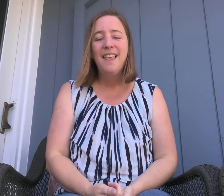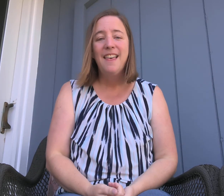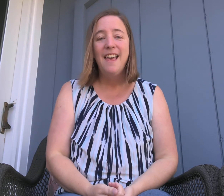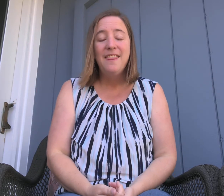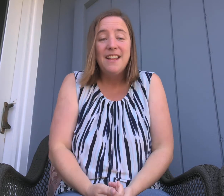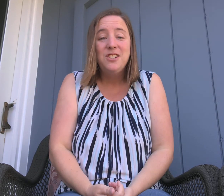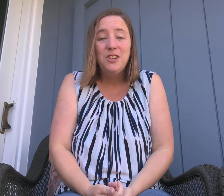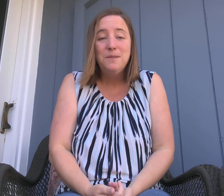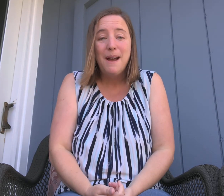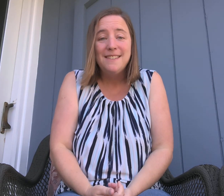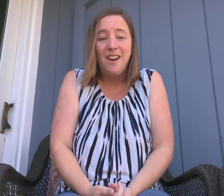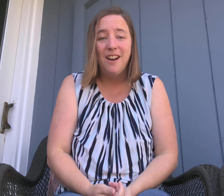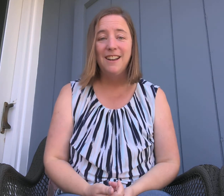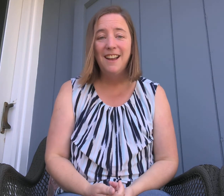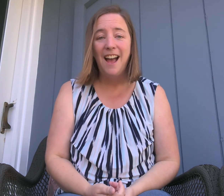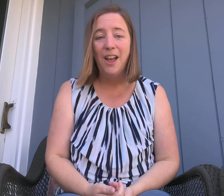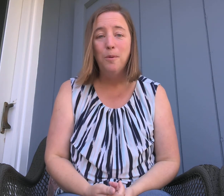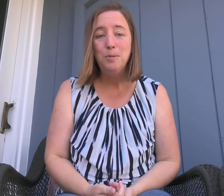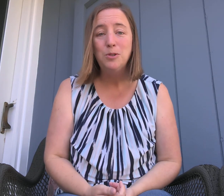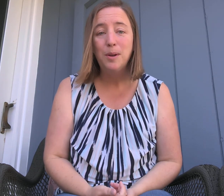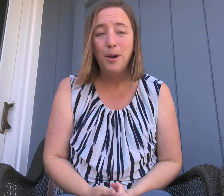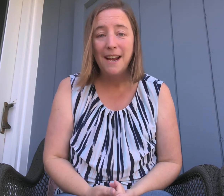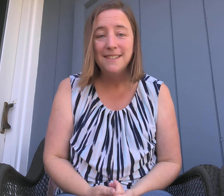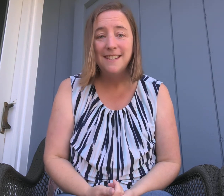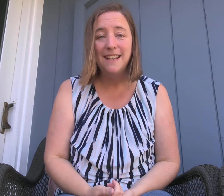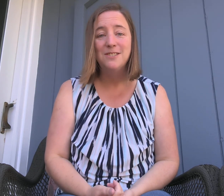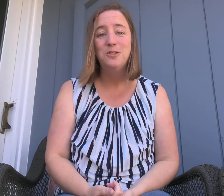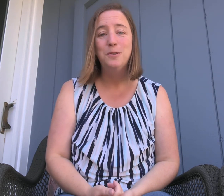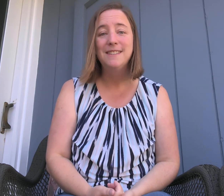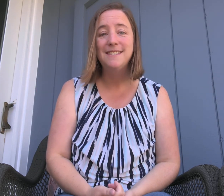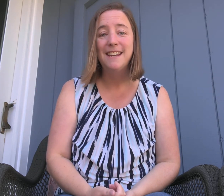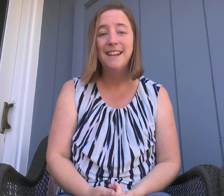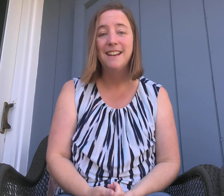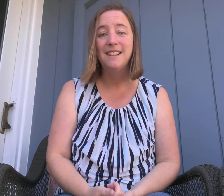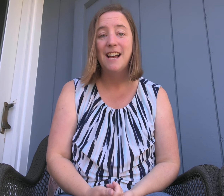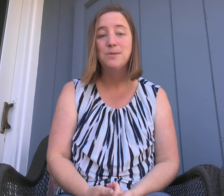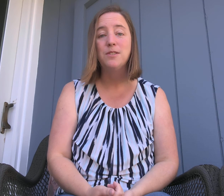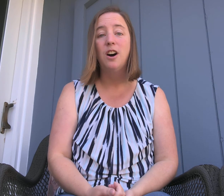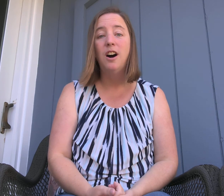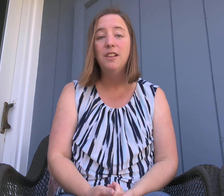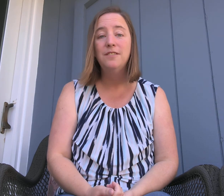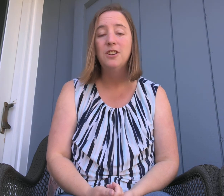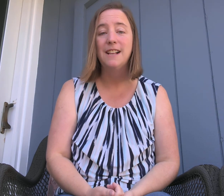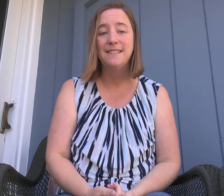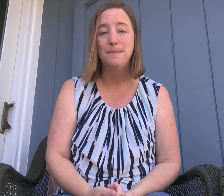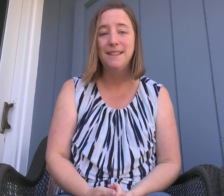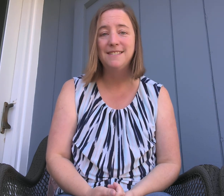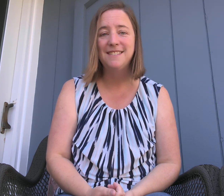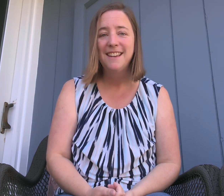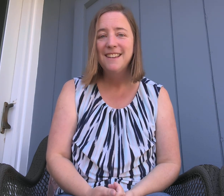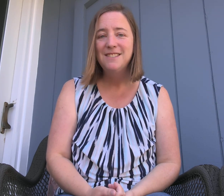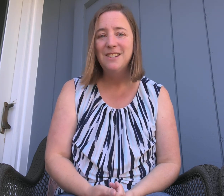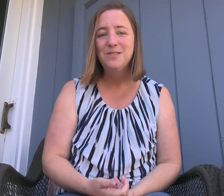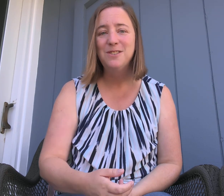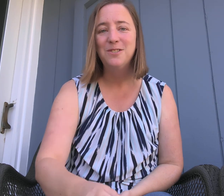And that's our goodbye song. I hope you enjoy practicing it so you can sing it in class with all of your classmates. See you soon.